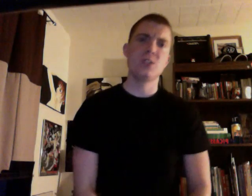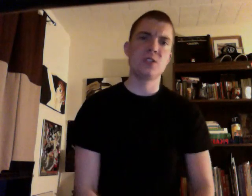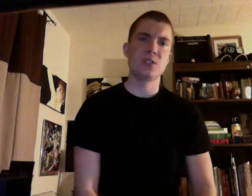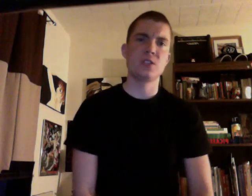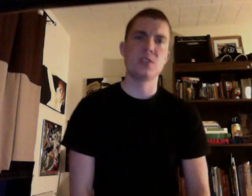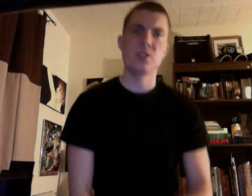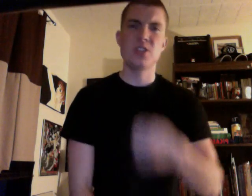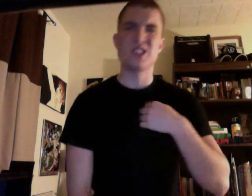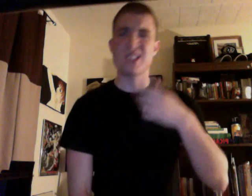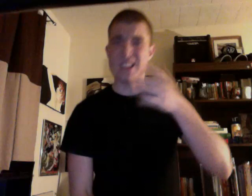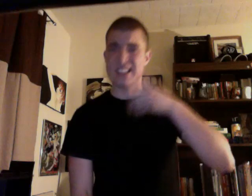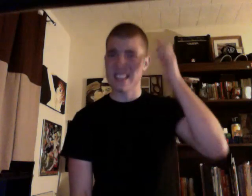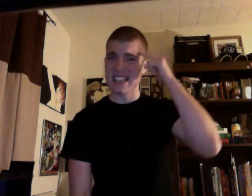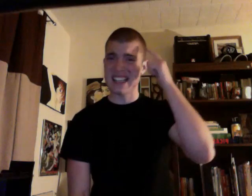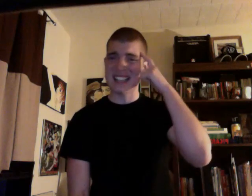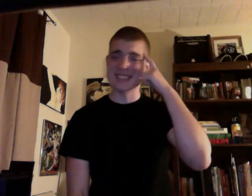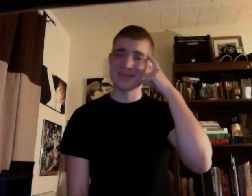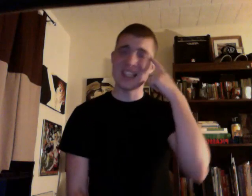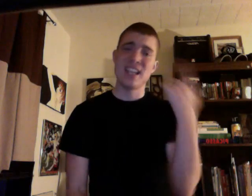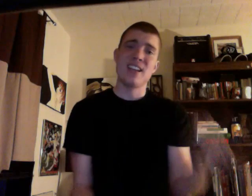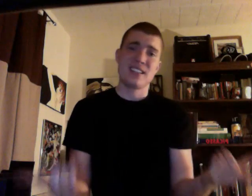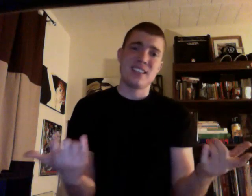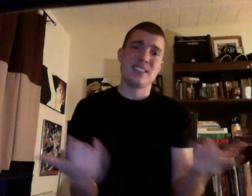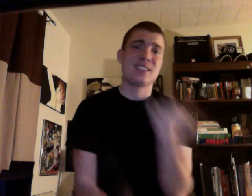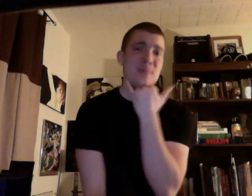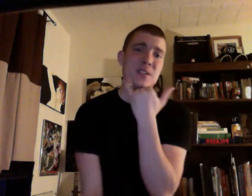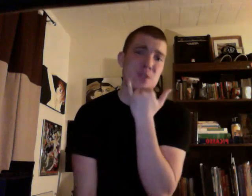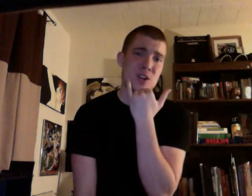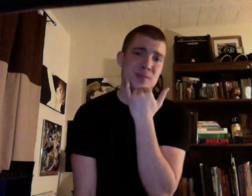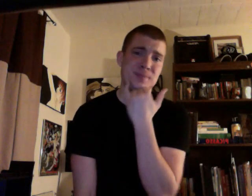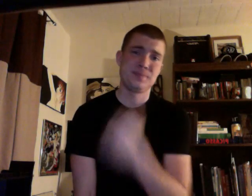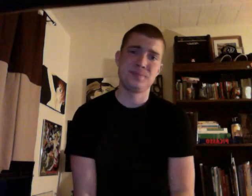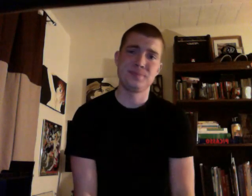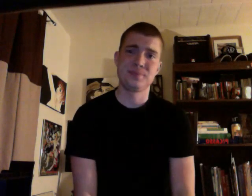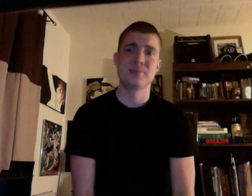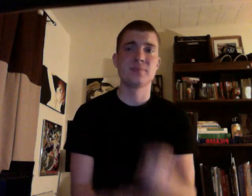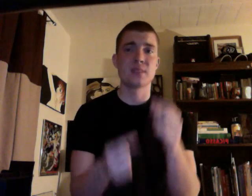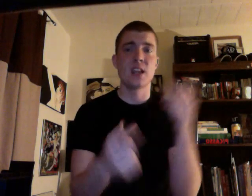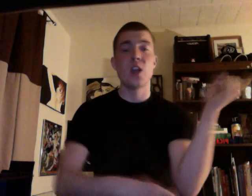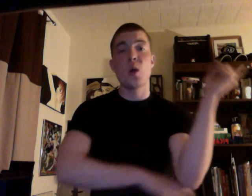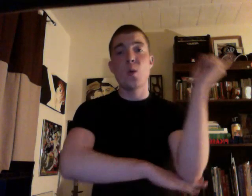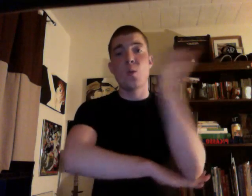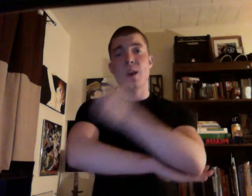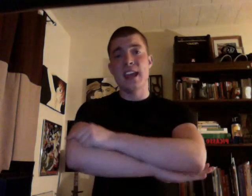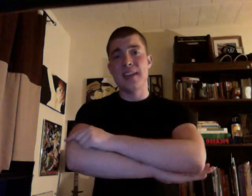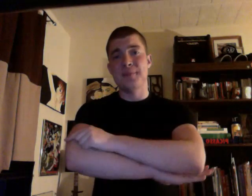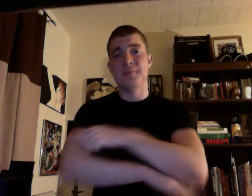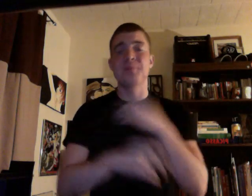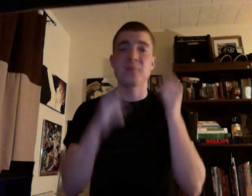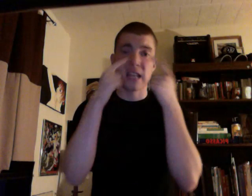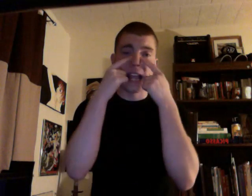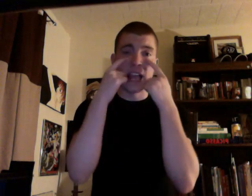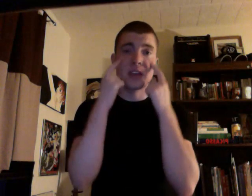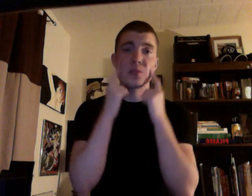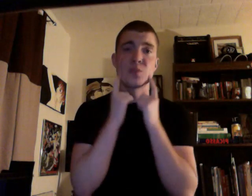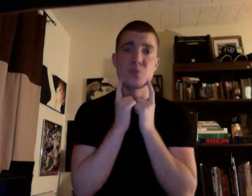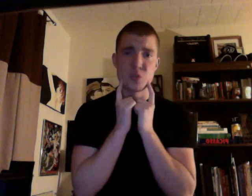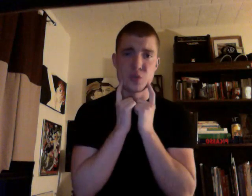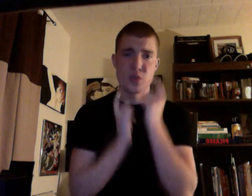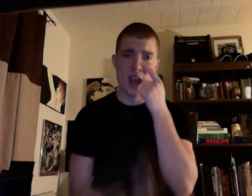started thinking something's wrong. One day, I was crying.